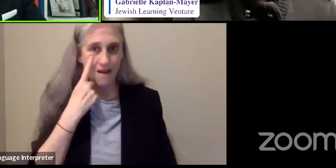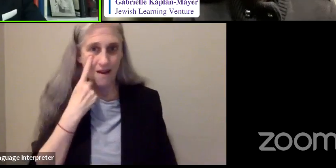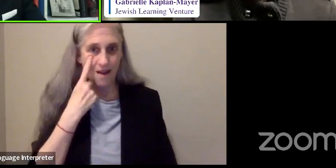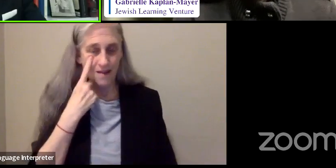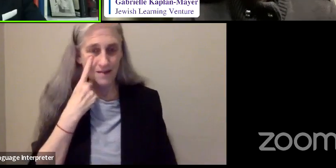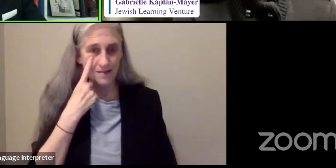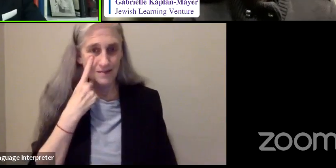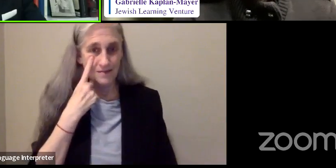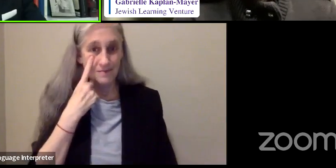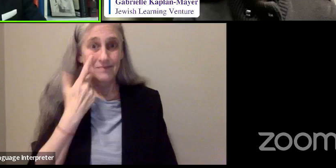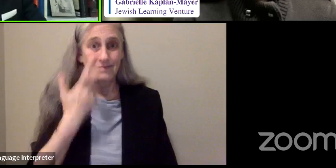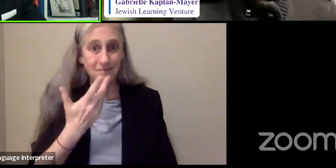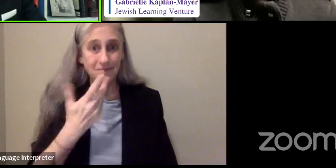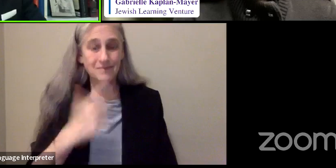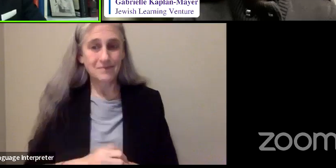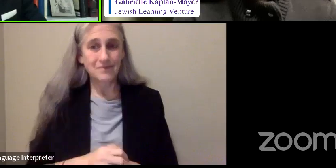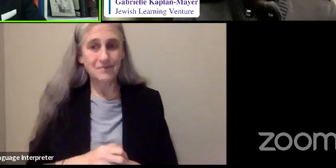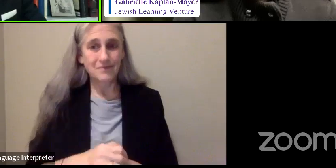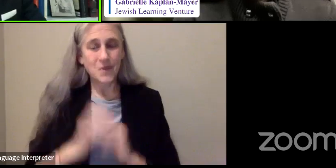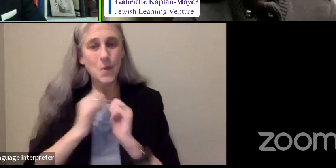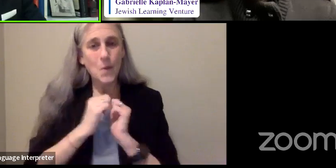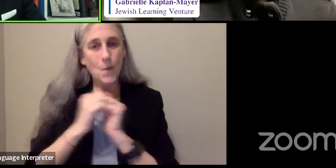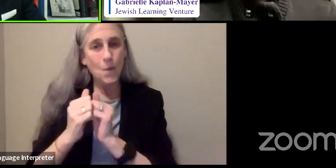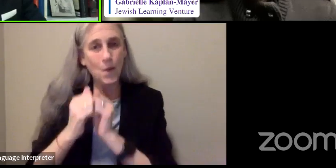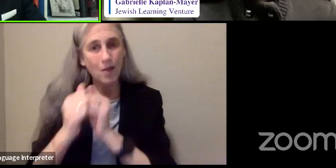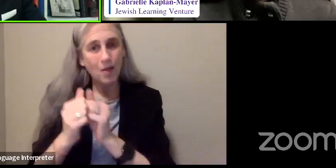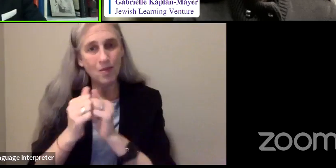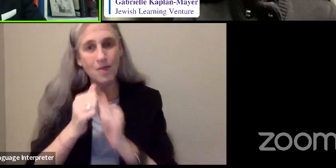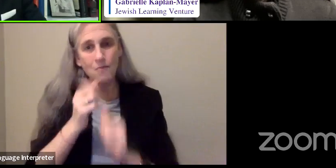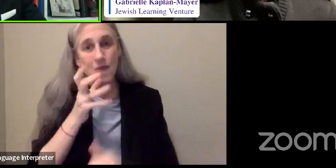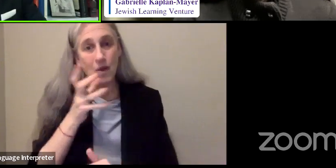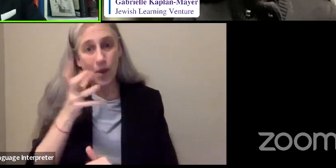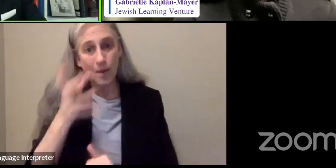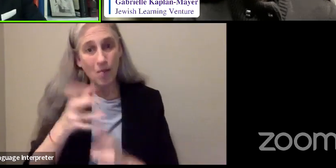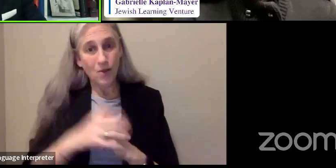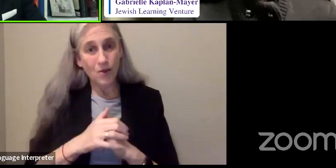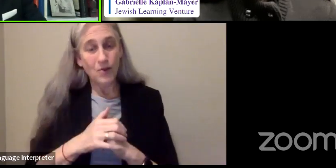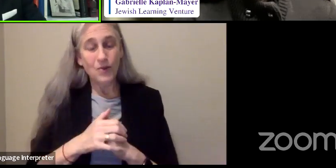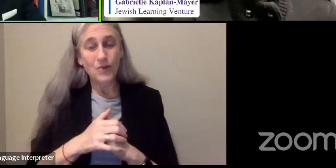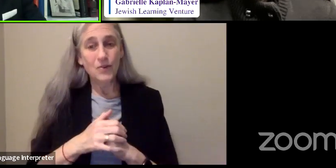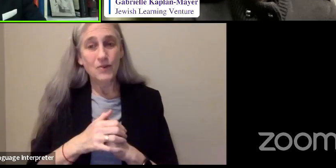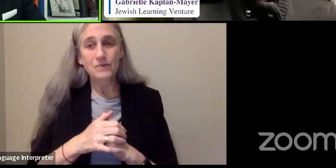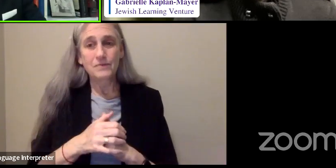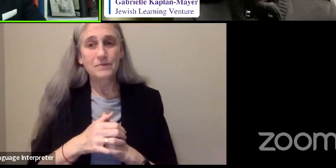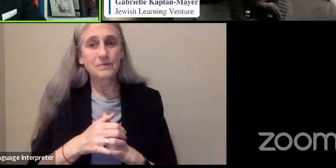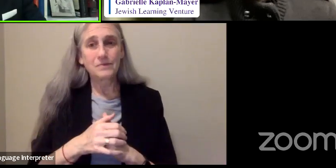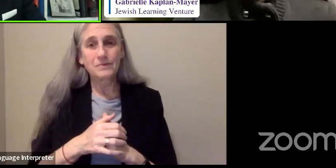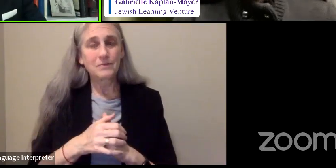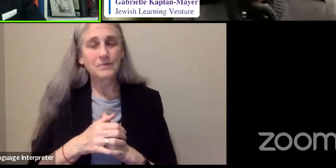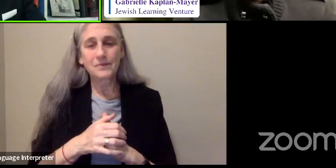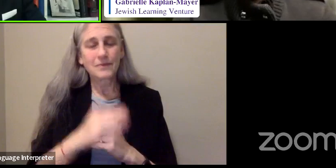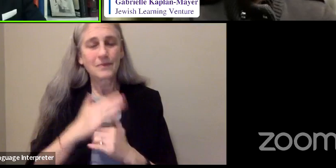Being with her, to me, was like being anointed.